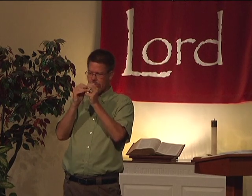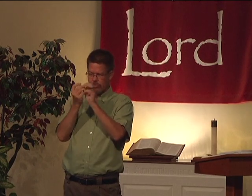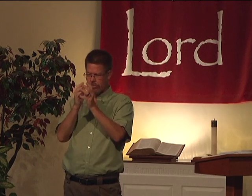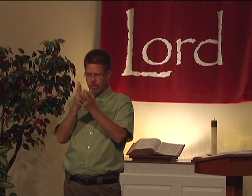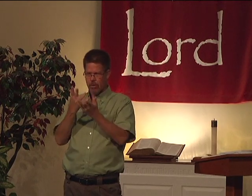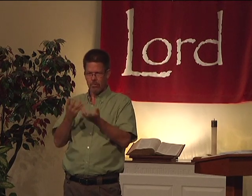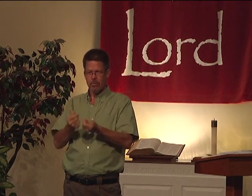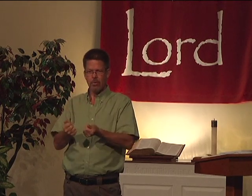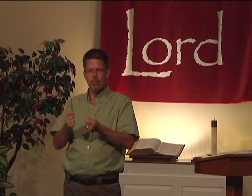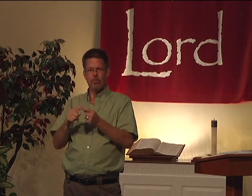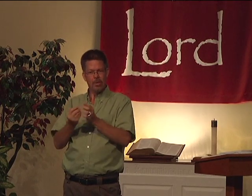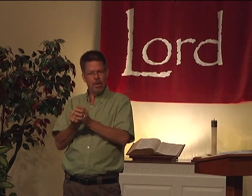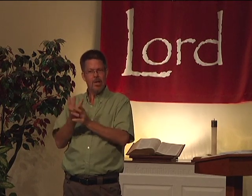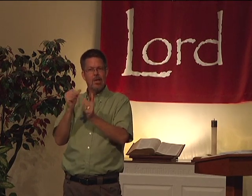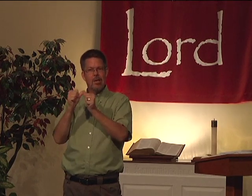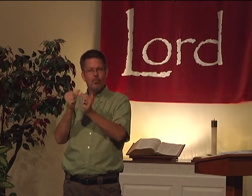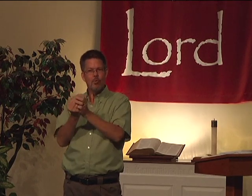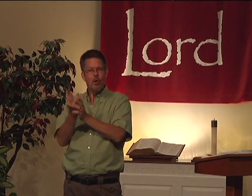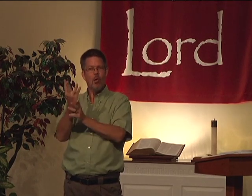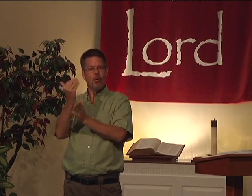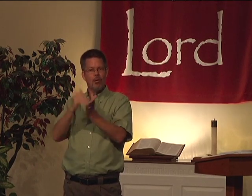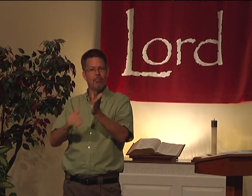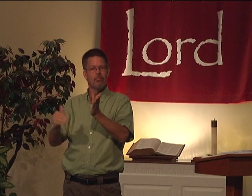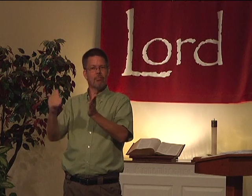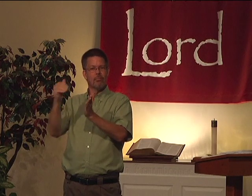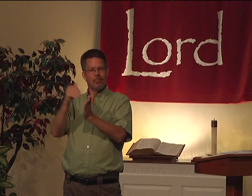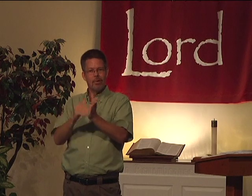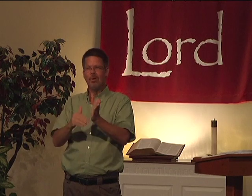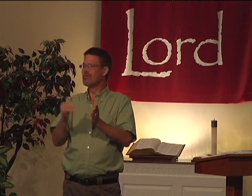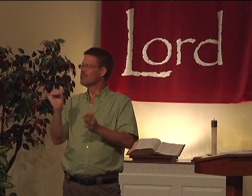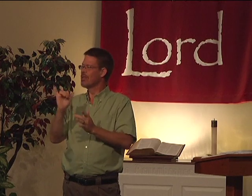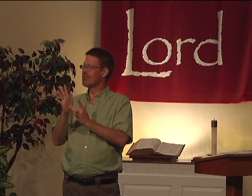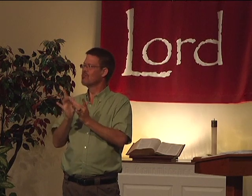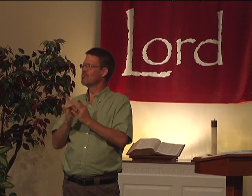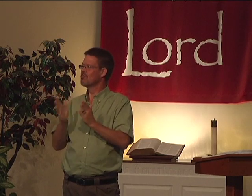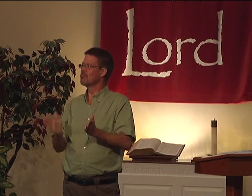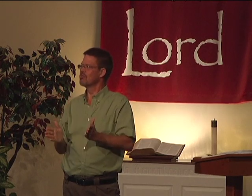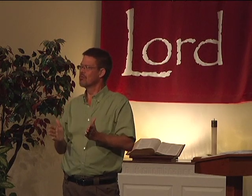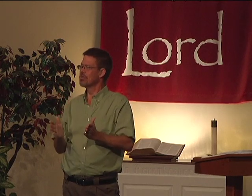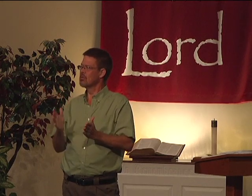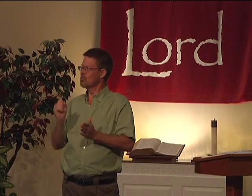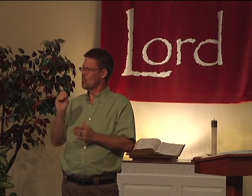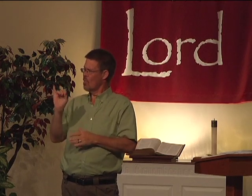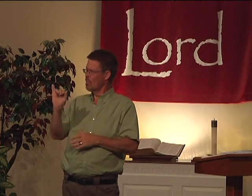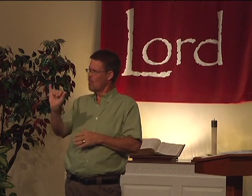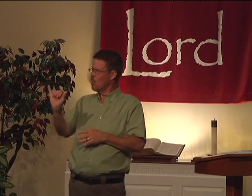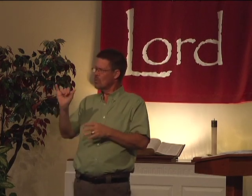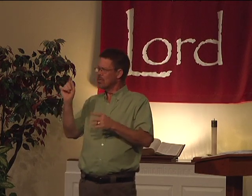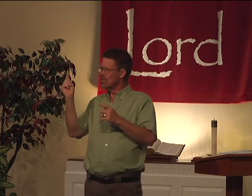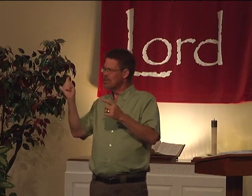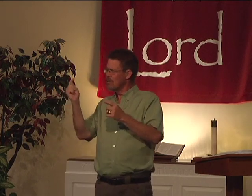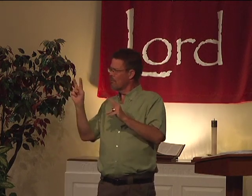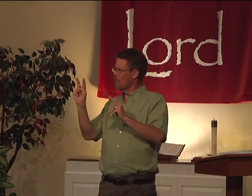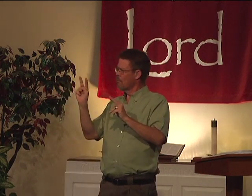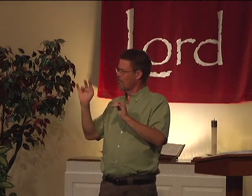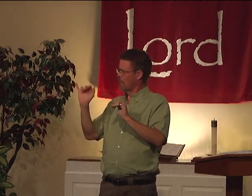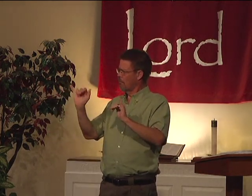too. Bugs can infest. Lots of things can happen. But we continue to grow again and again, just like Jesus. So that